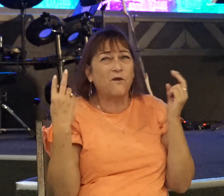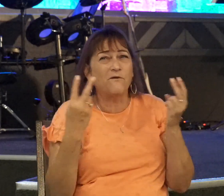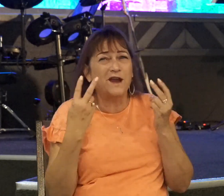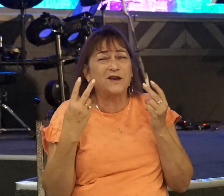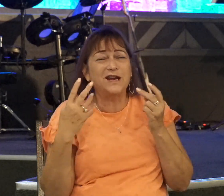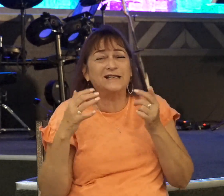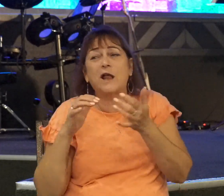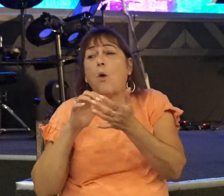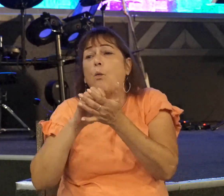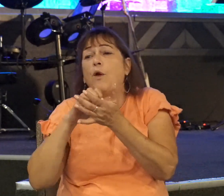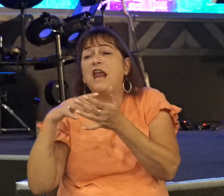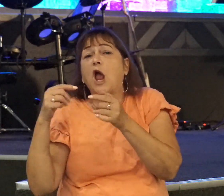lack of faith in God.